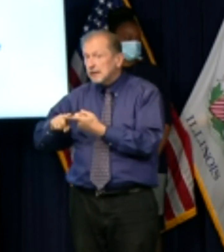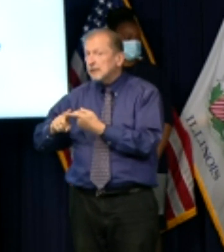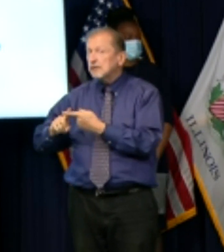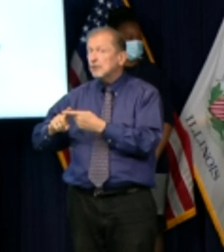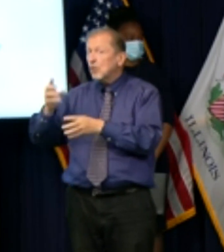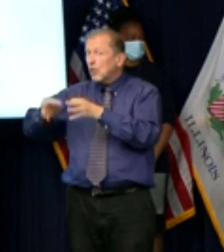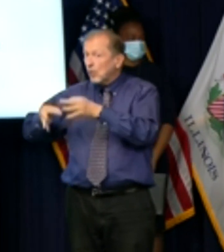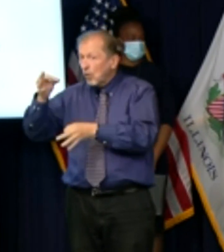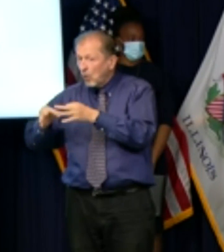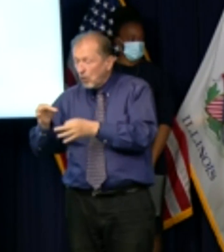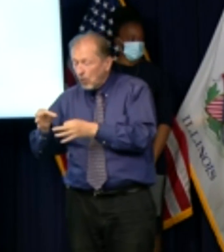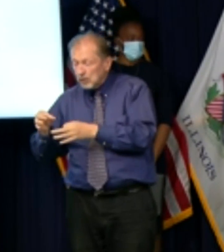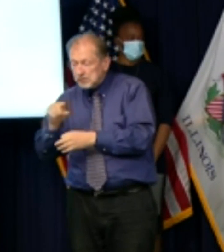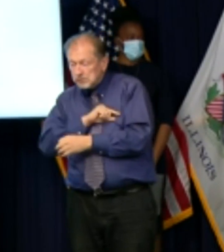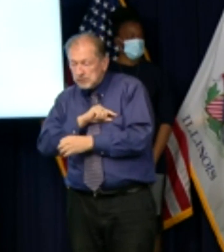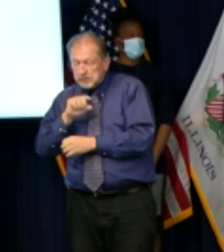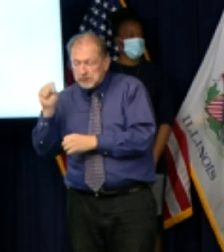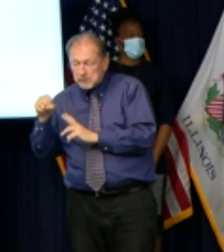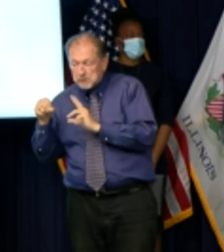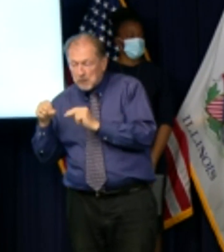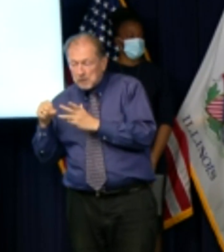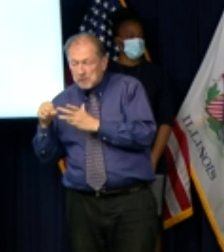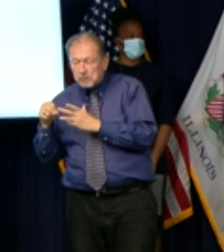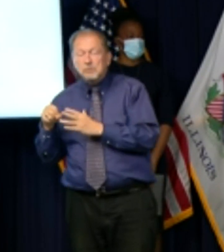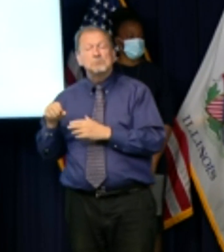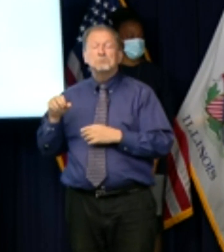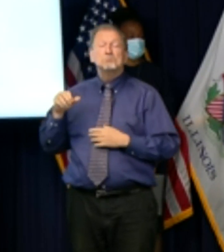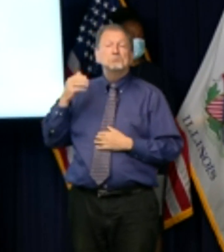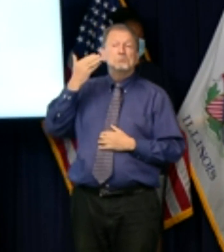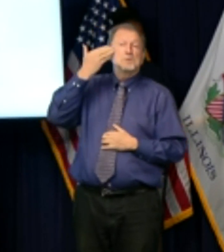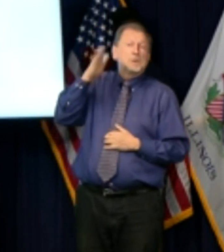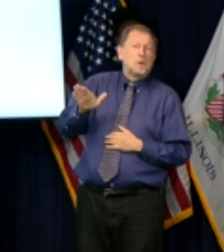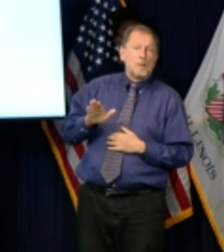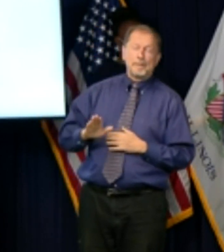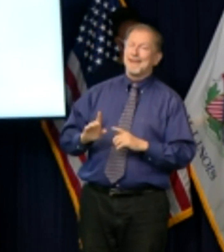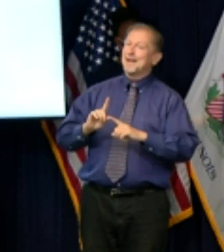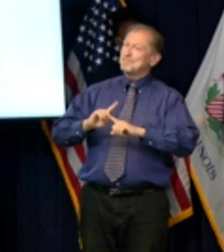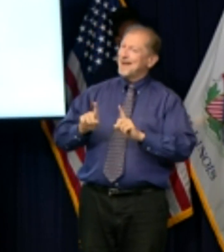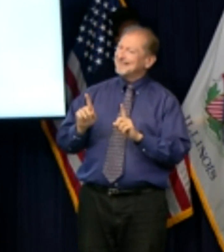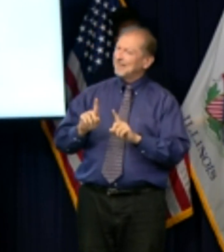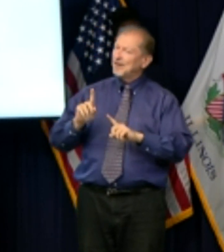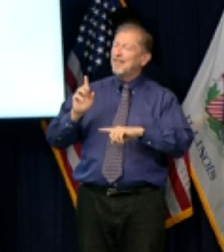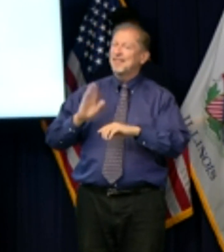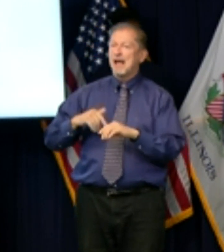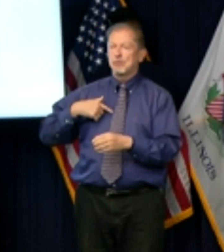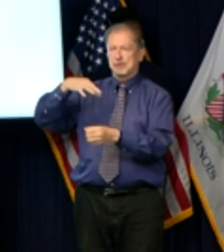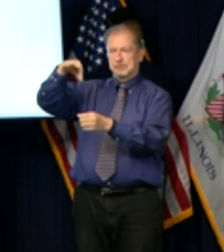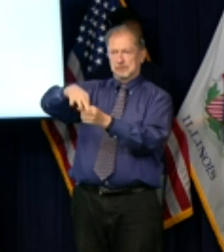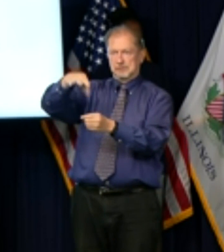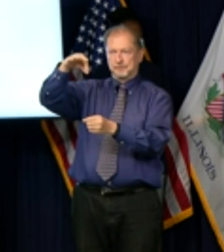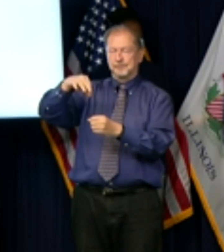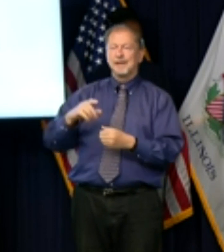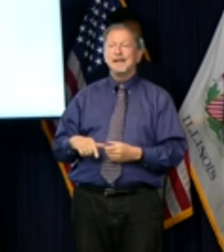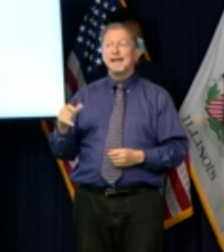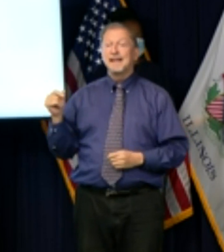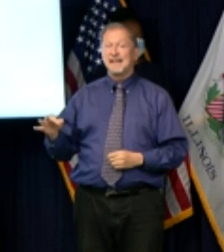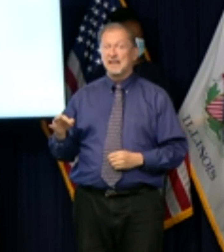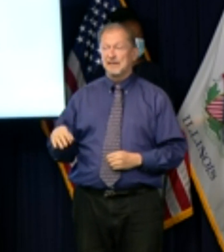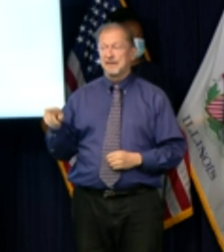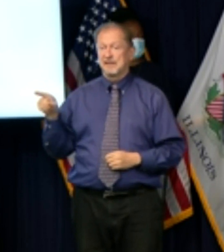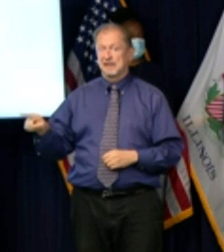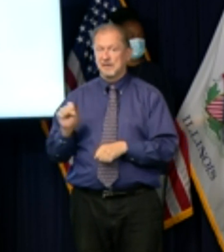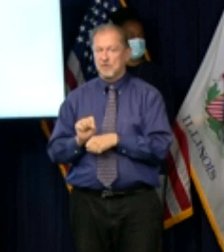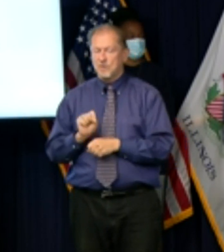office instead here's what we all know the pay to play quid pro quo